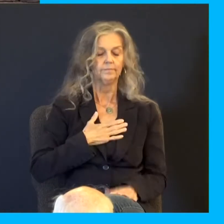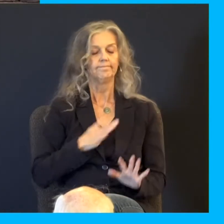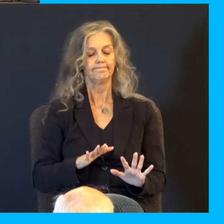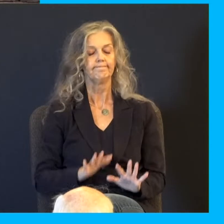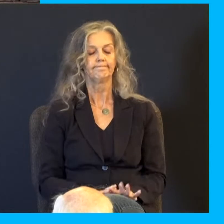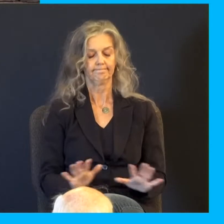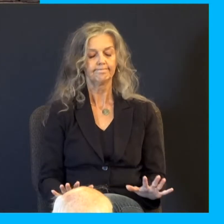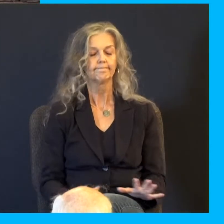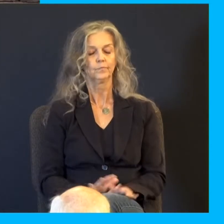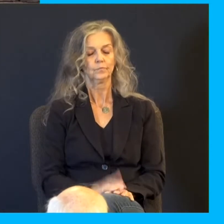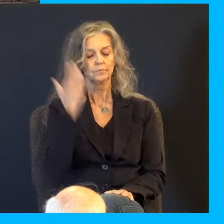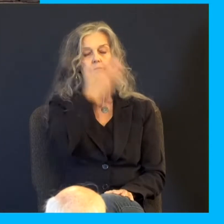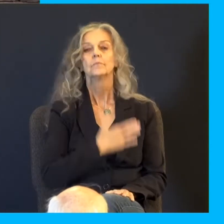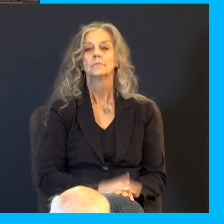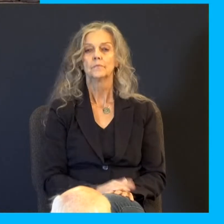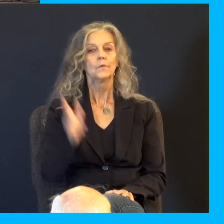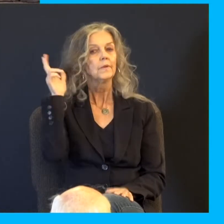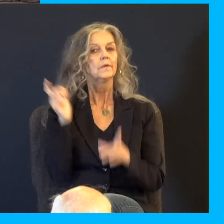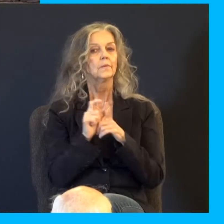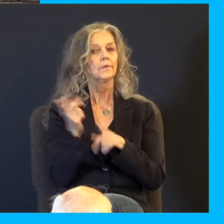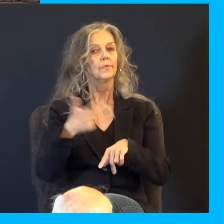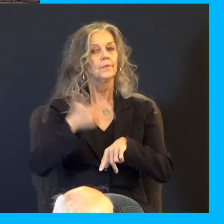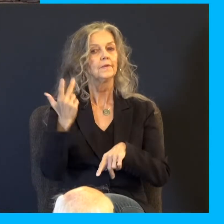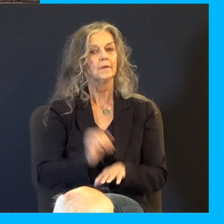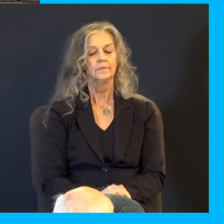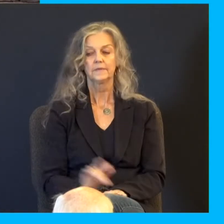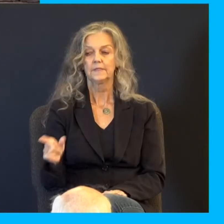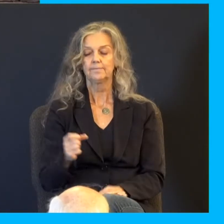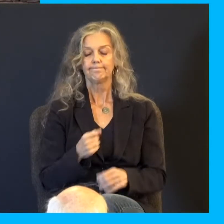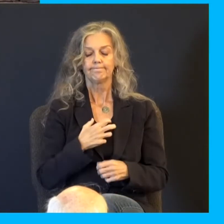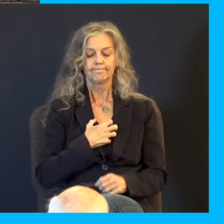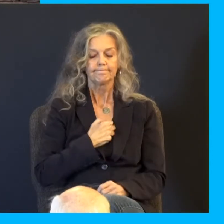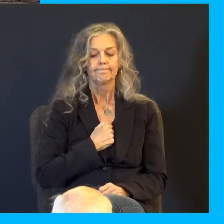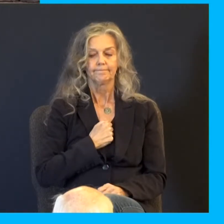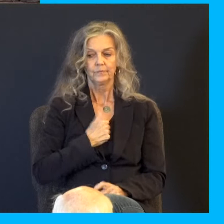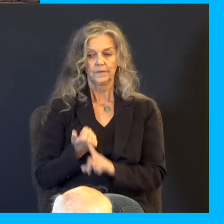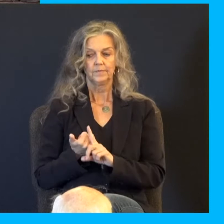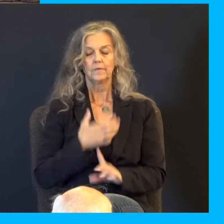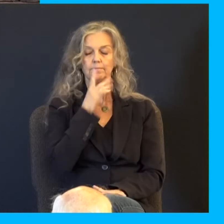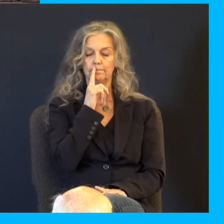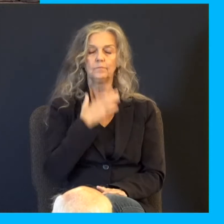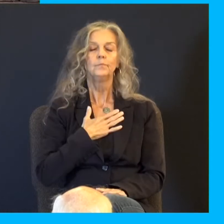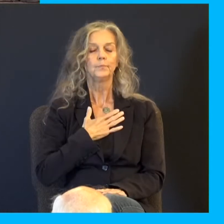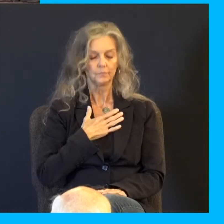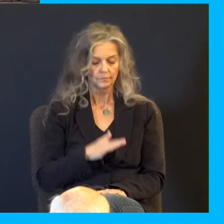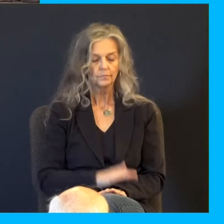control. We're going to hear that word three times today. He refrained himself, and said, set on bread.